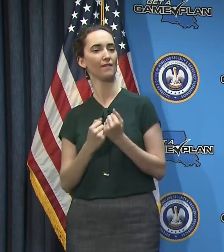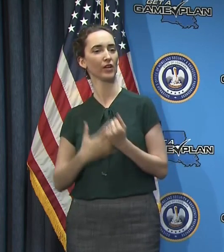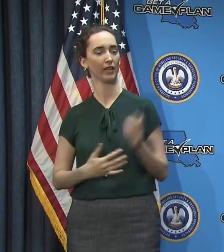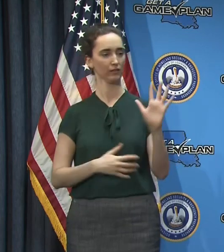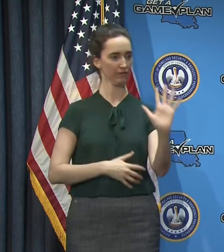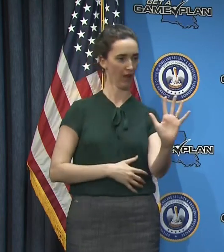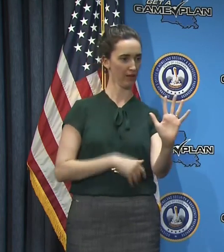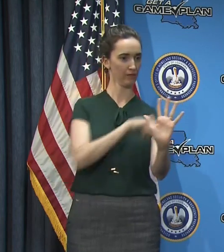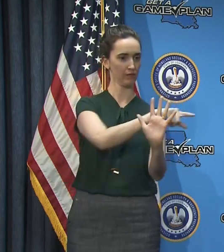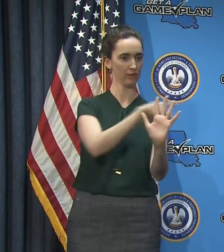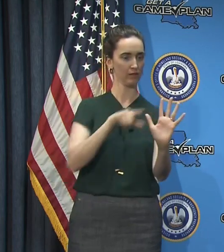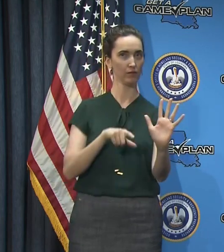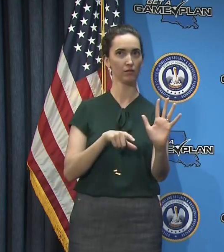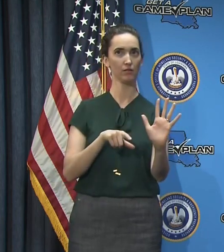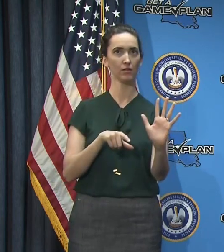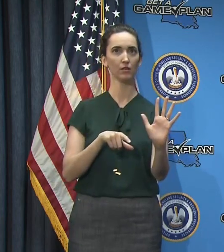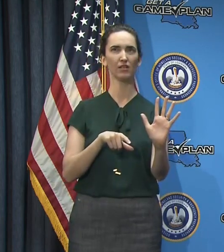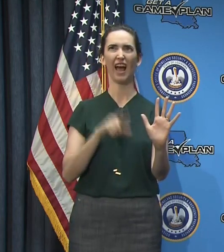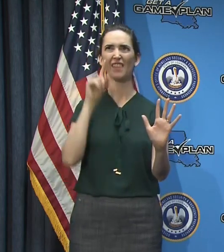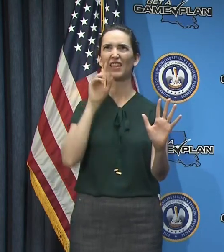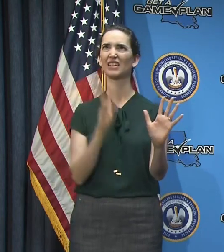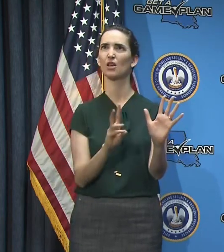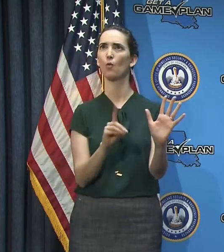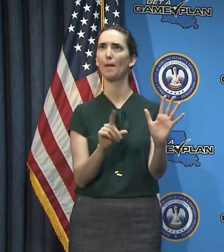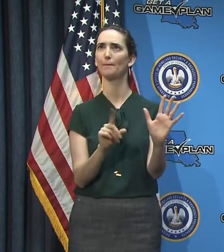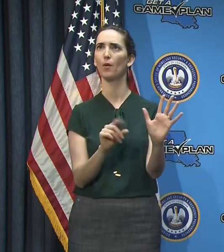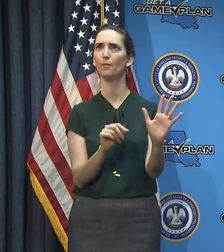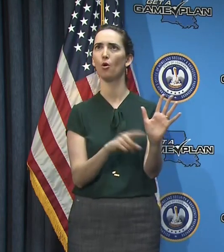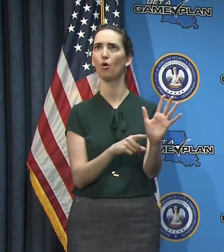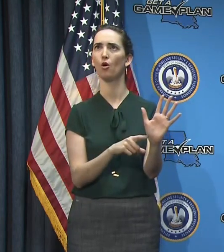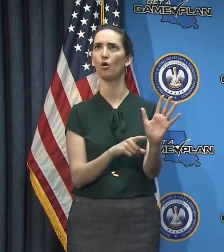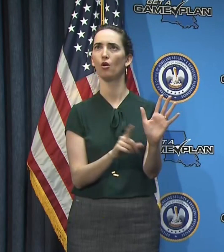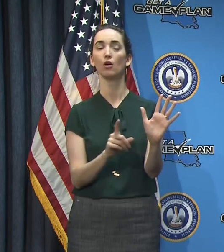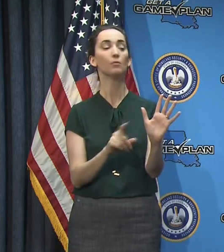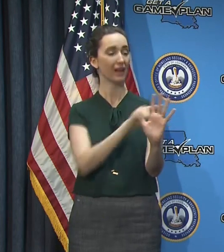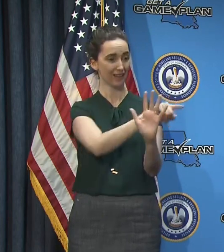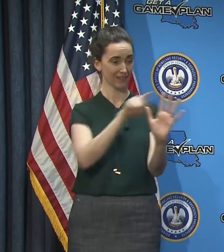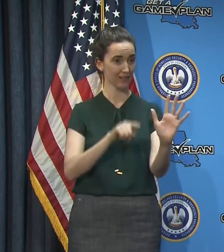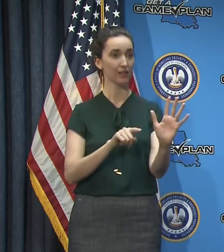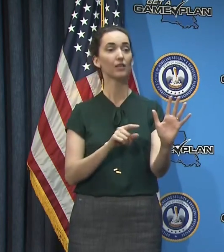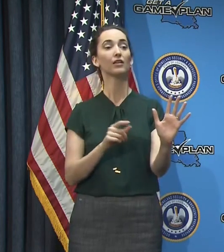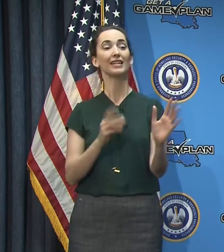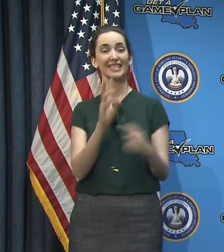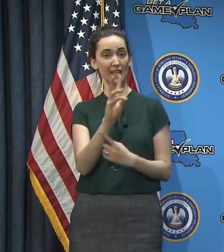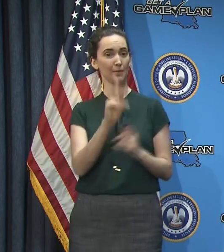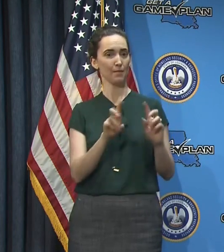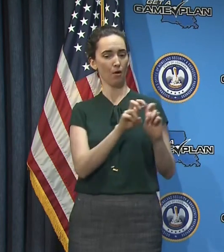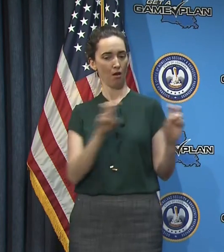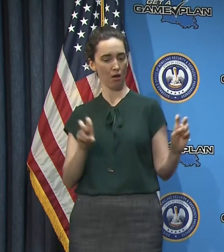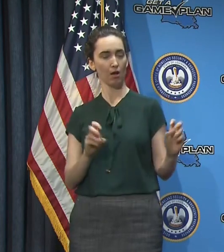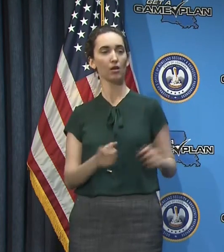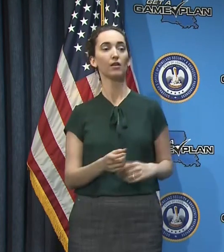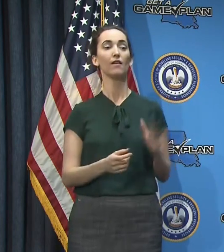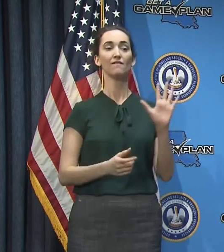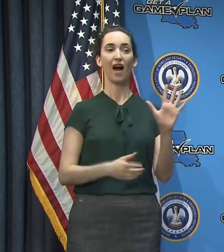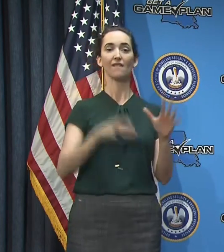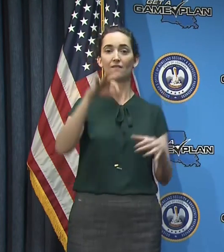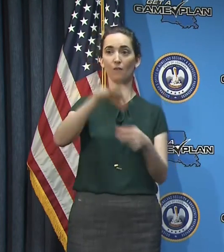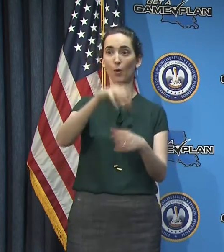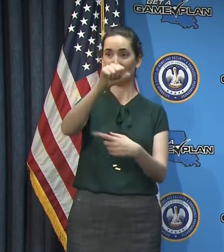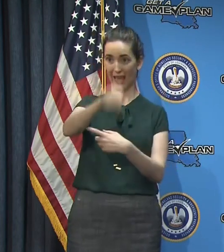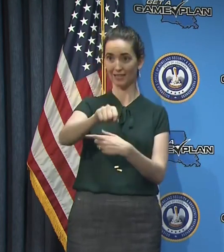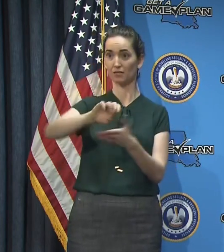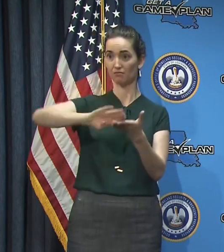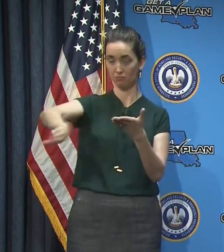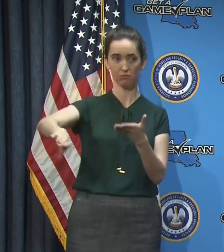And I don't know if I just named six people, but there will be six, five of whom would have to vote for that in order for that to happen. so, so there